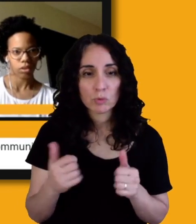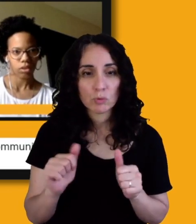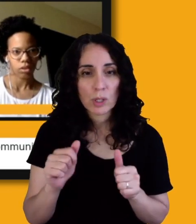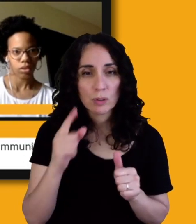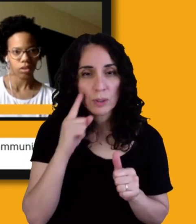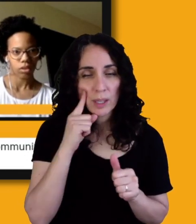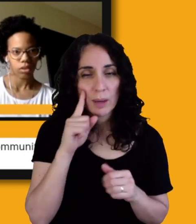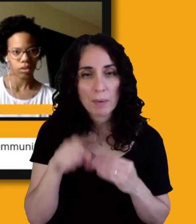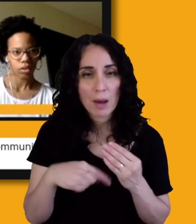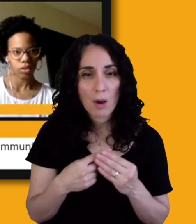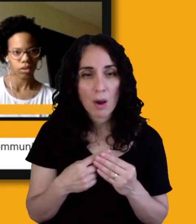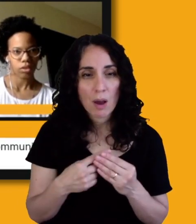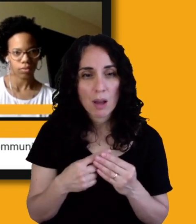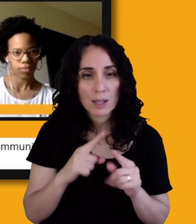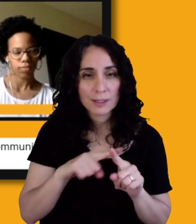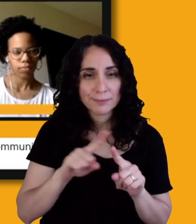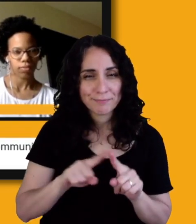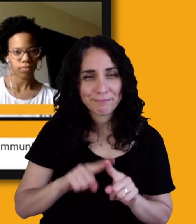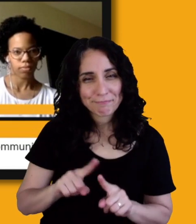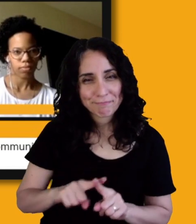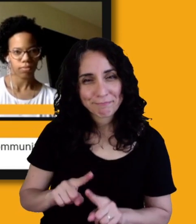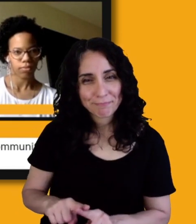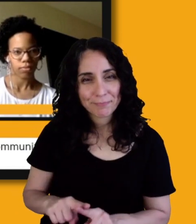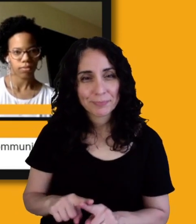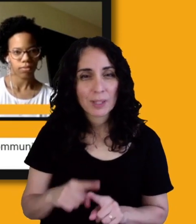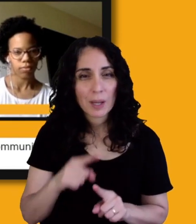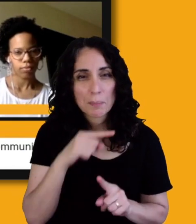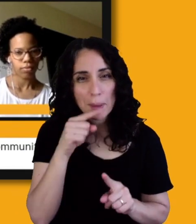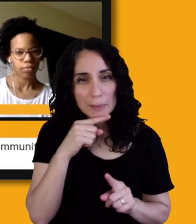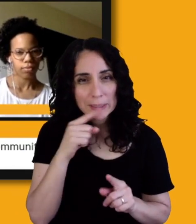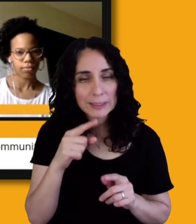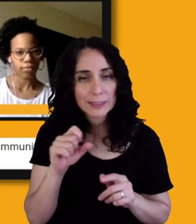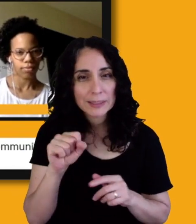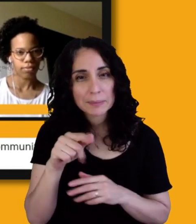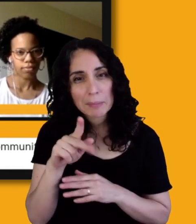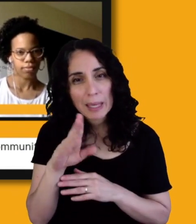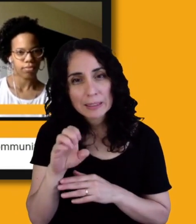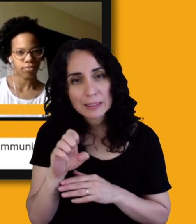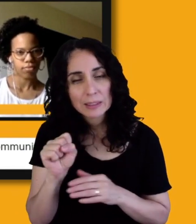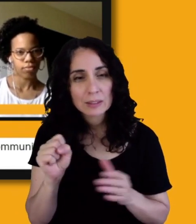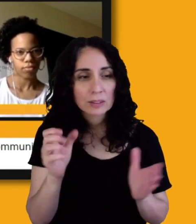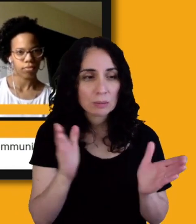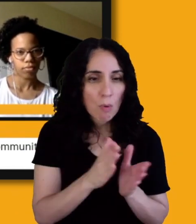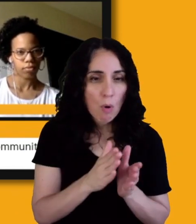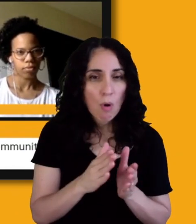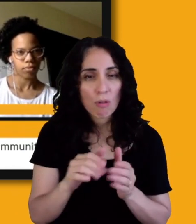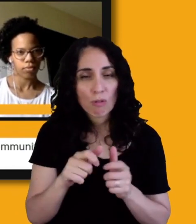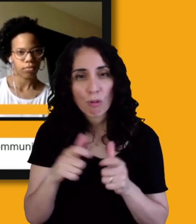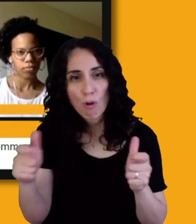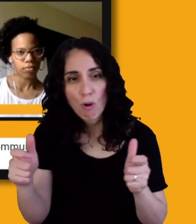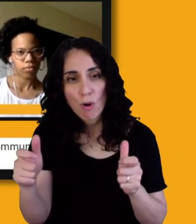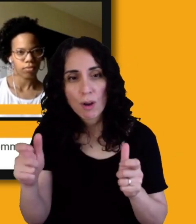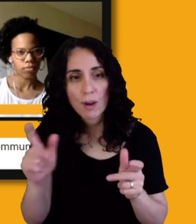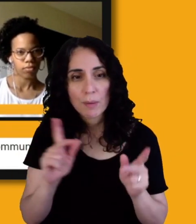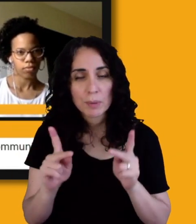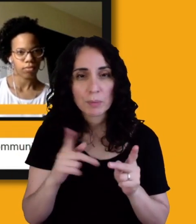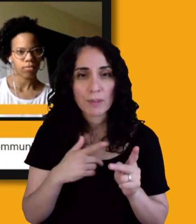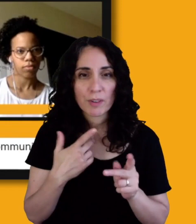multitude of different public spaces that were smaller and larger. So that people would feel comfortable, you know,